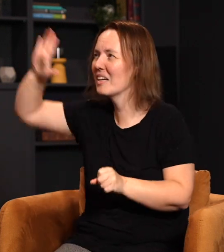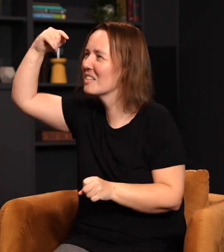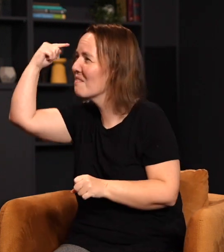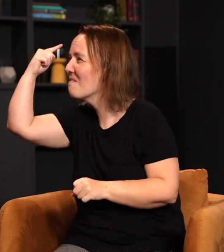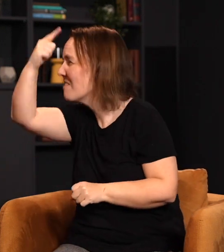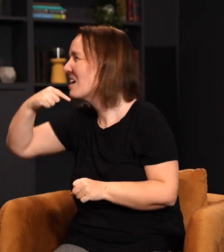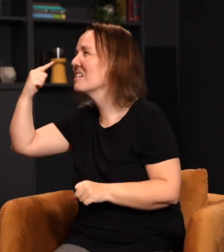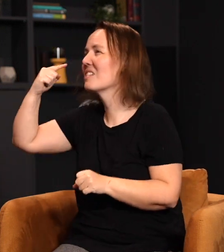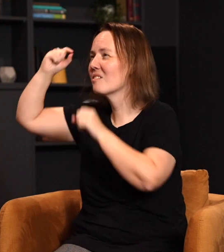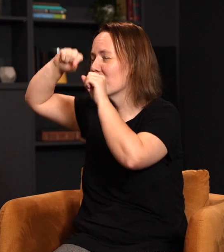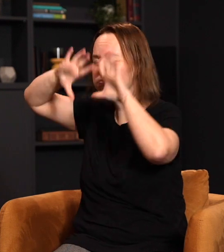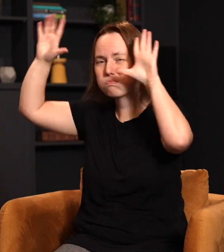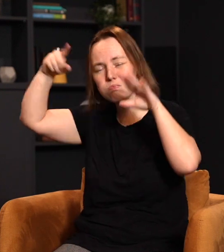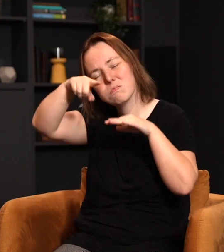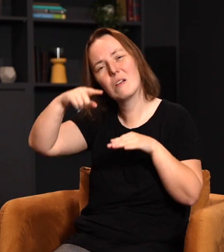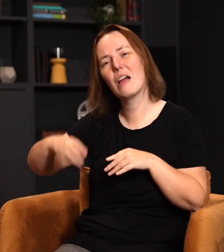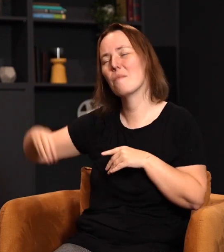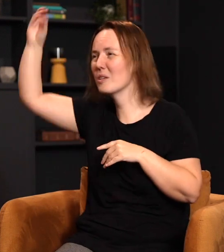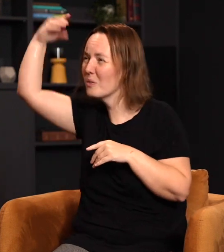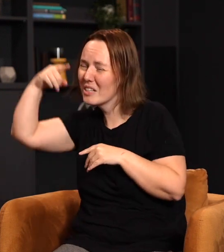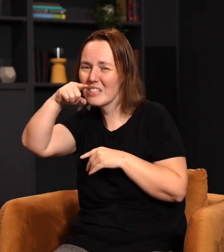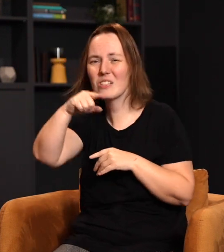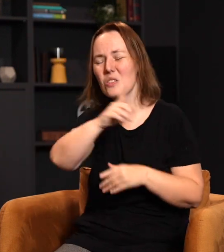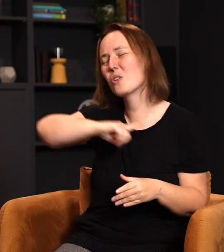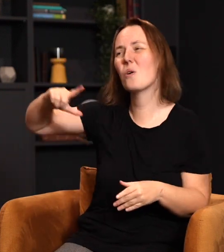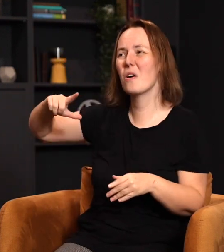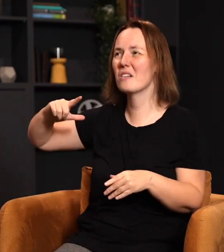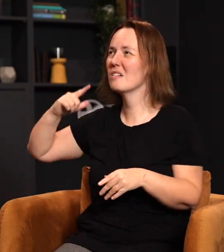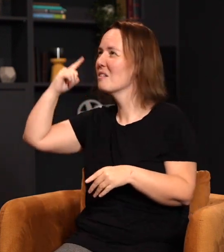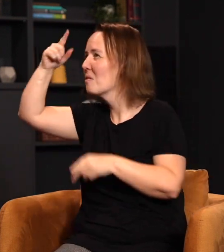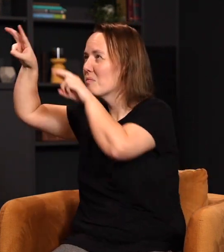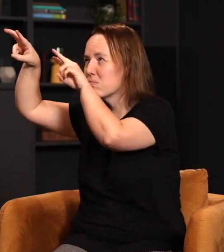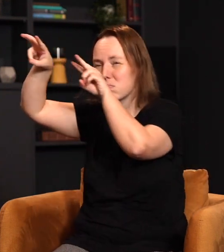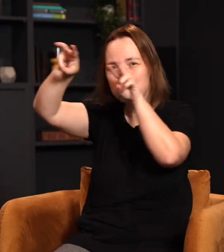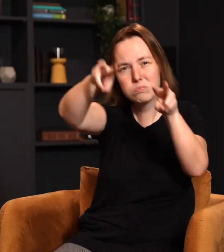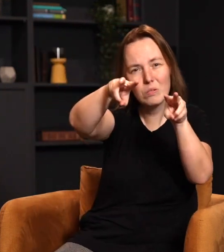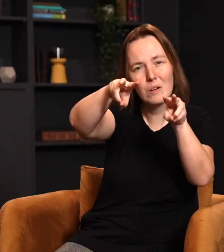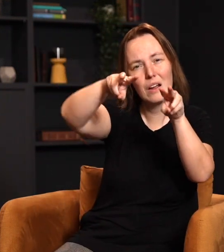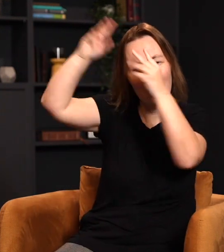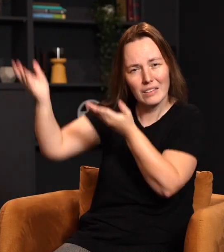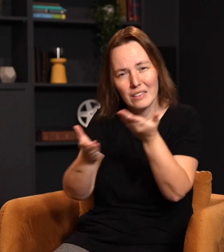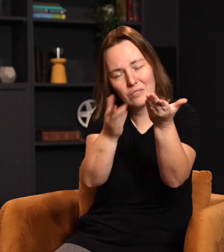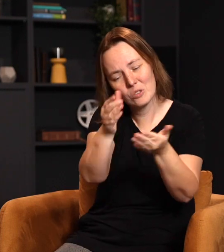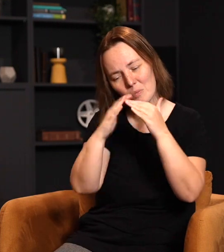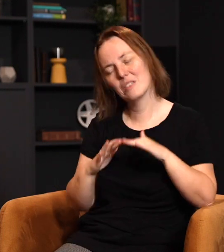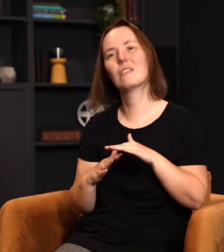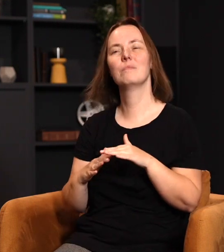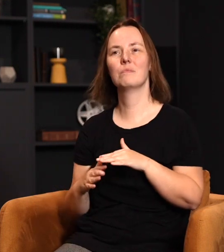The Lord make his face to shine upon you and be gracious to you. The Lord would turn toward you and give you peace. What